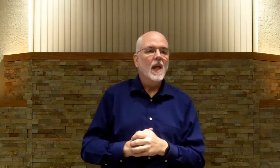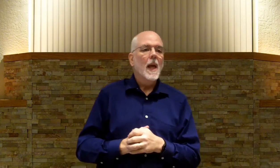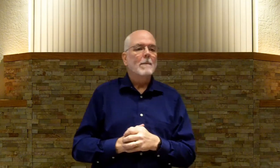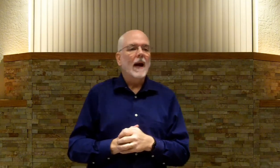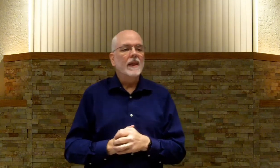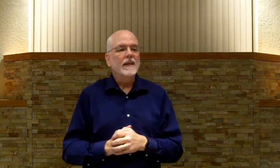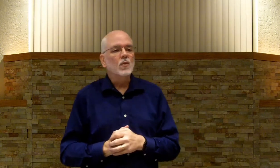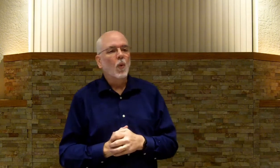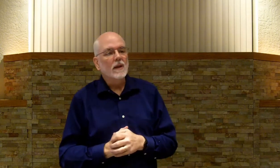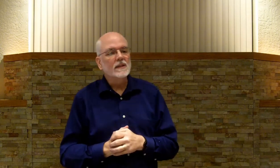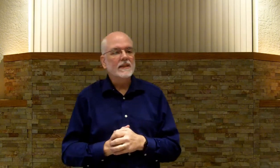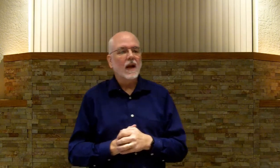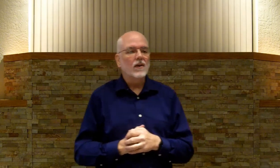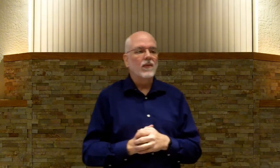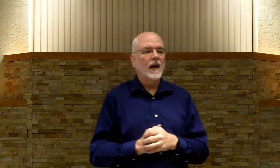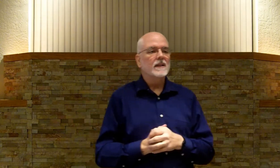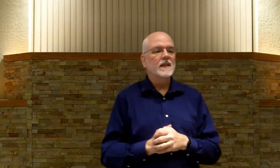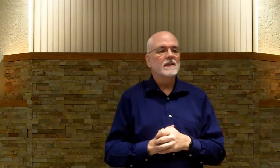By this one sacrifice. His.